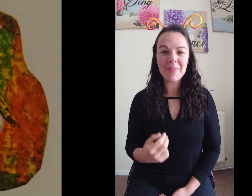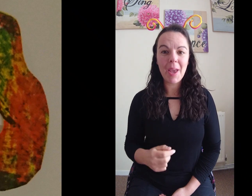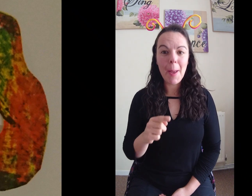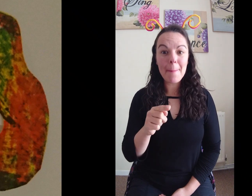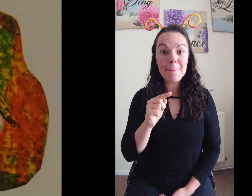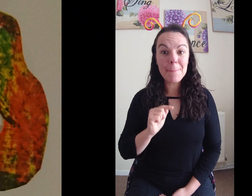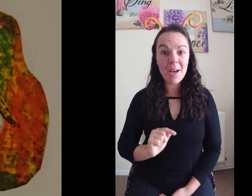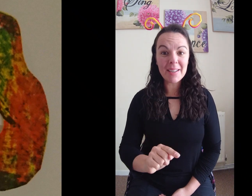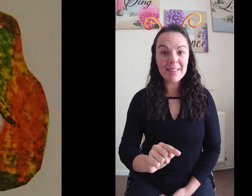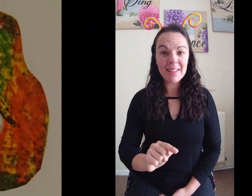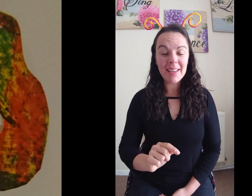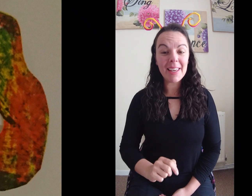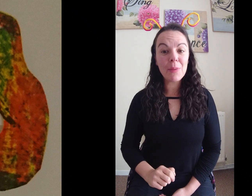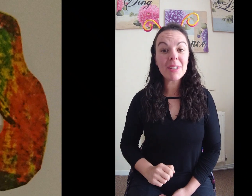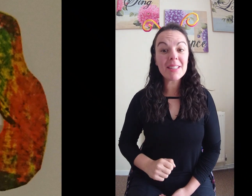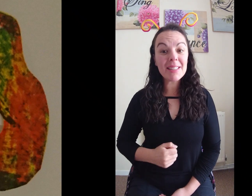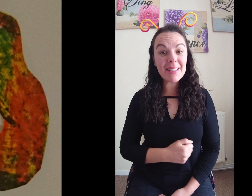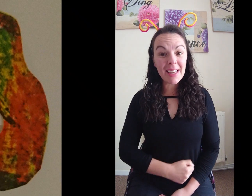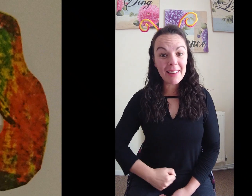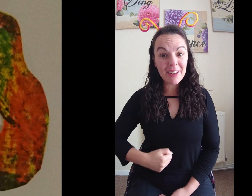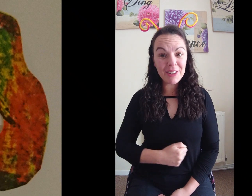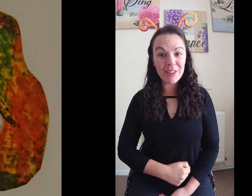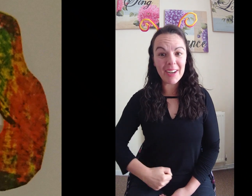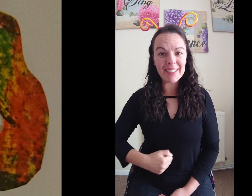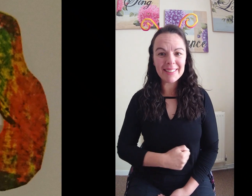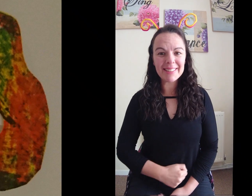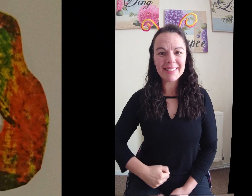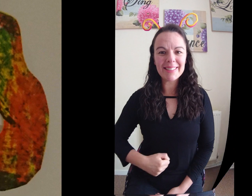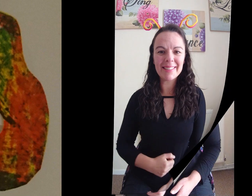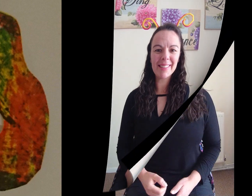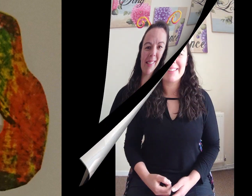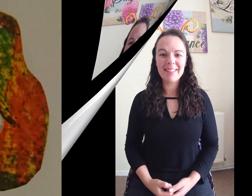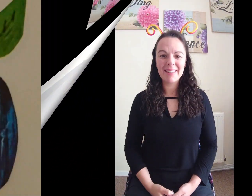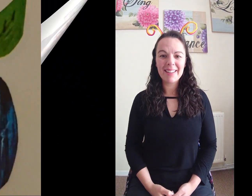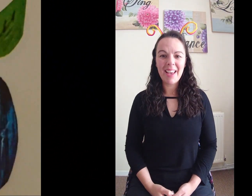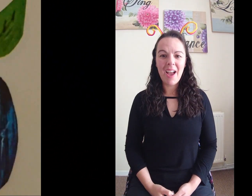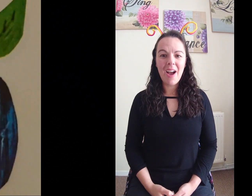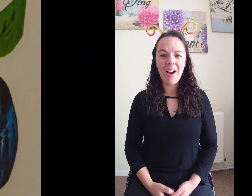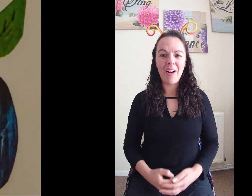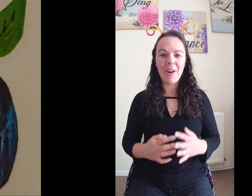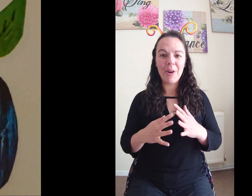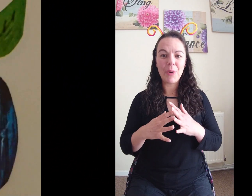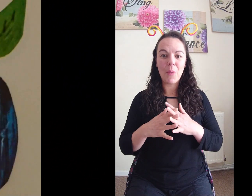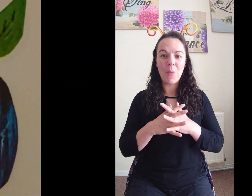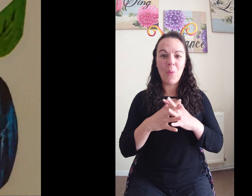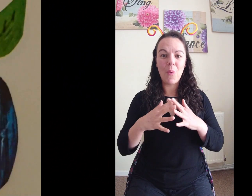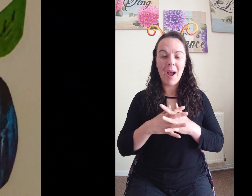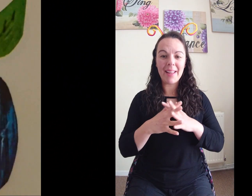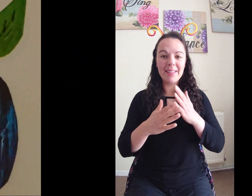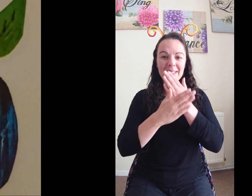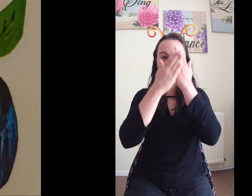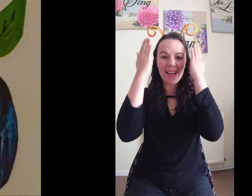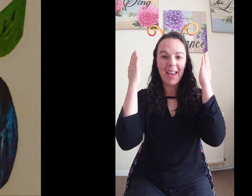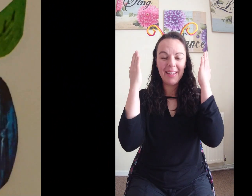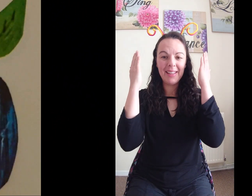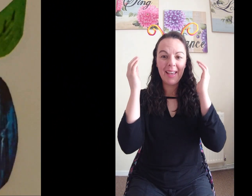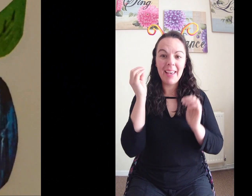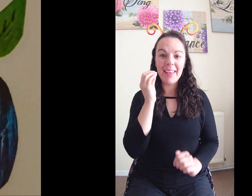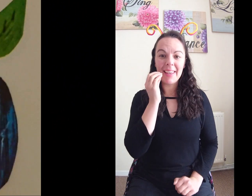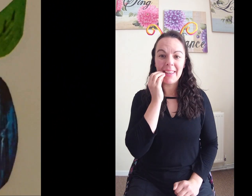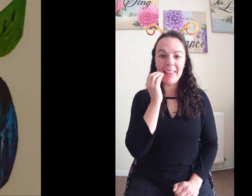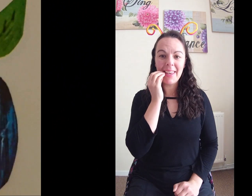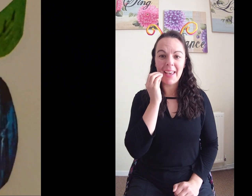But he was still hungry. On Wednesday